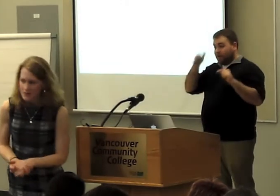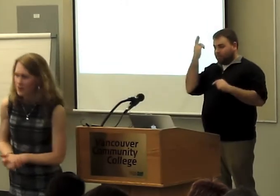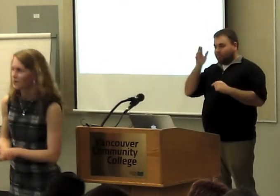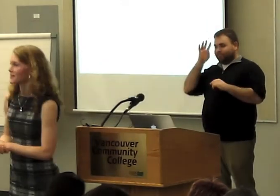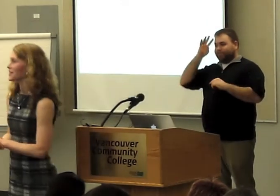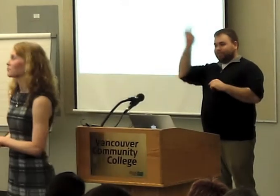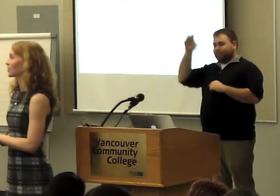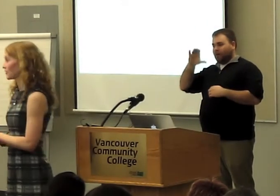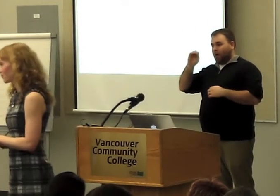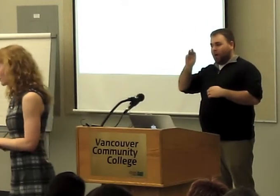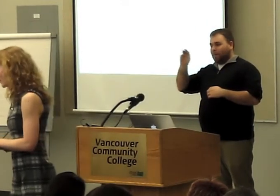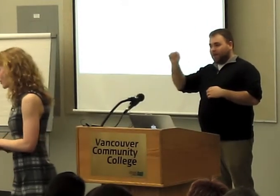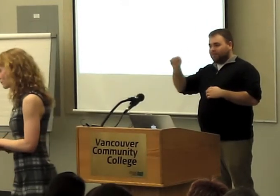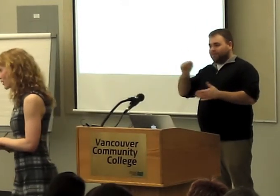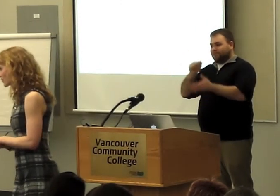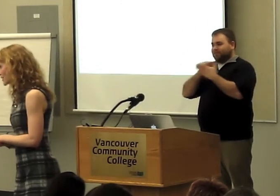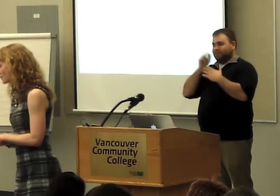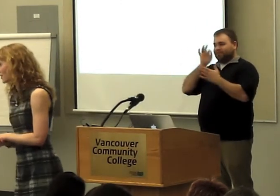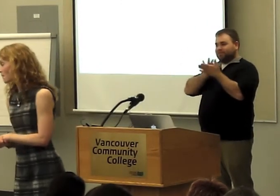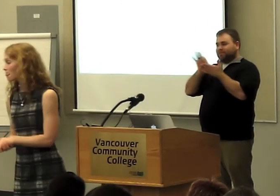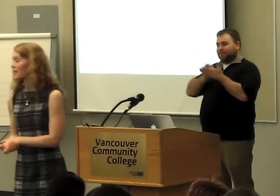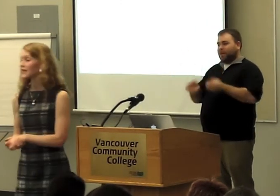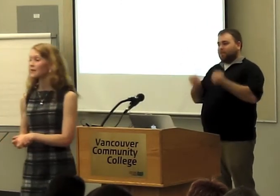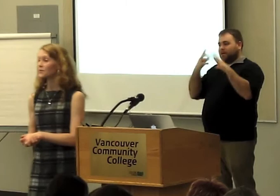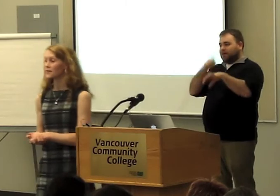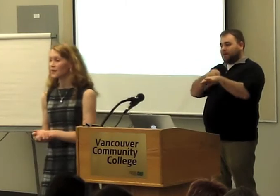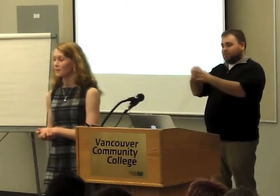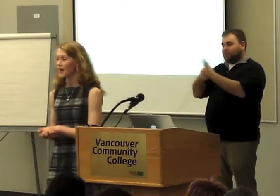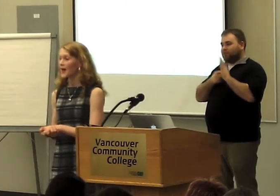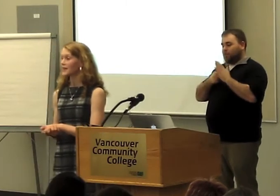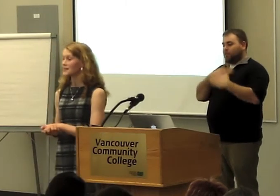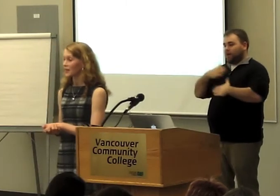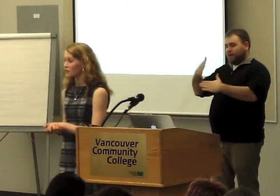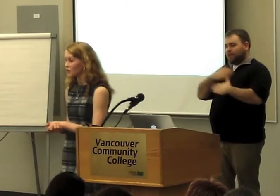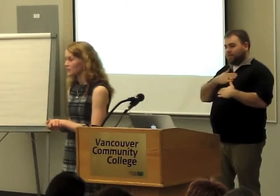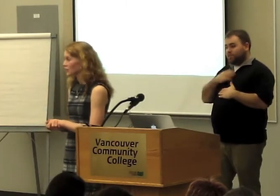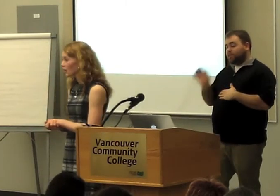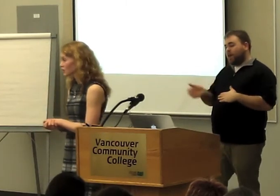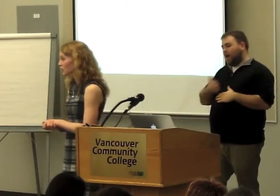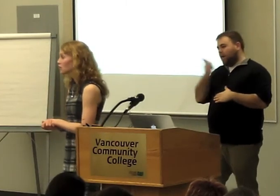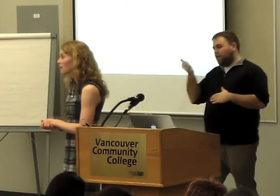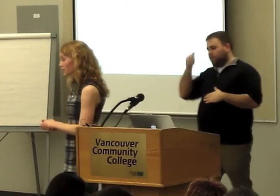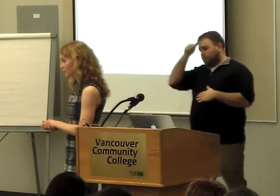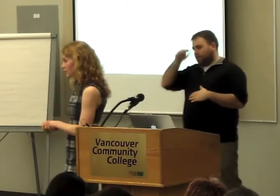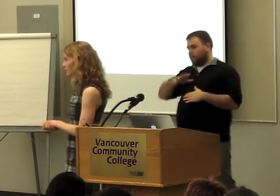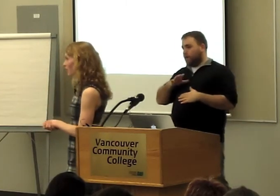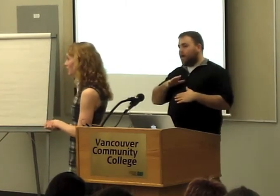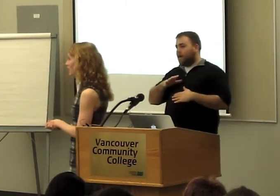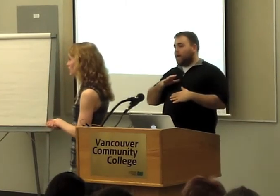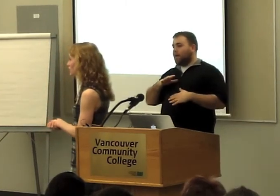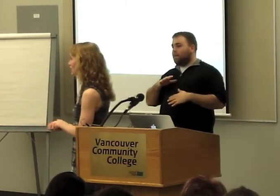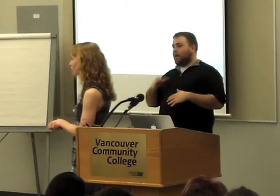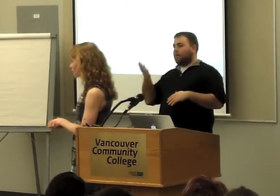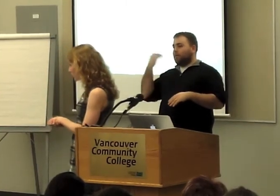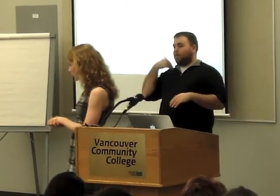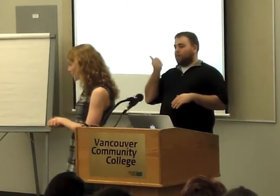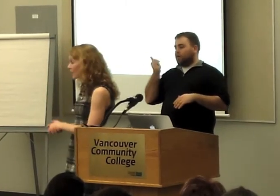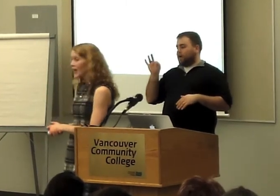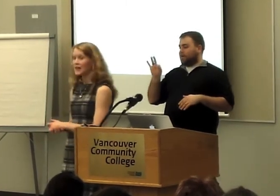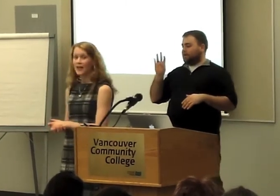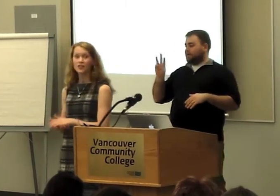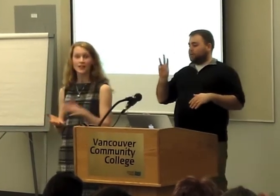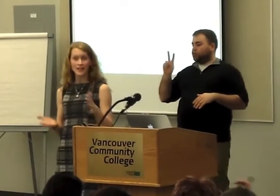story is Martin Scepter. Have heard of Martin Scepter? He was an ad exec who tried to launch a new punctuation mark in 1962.